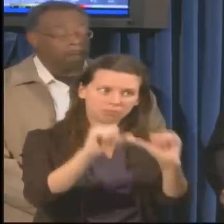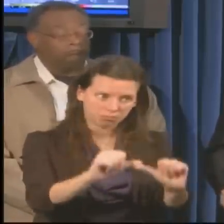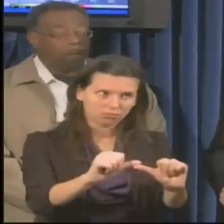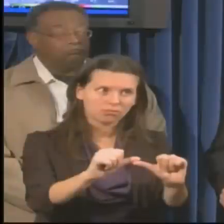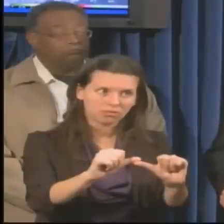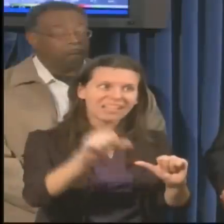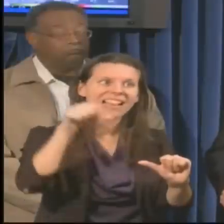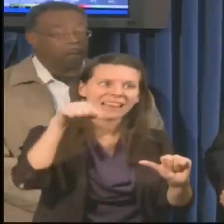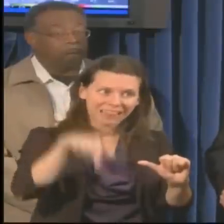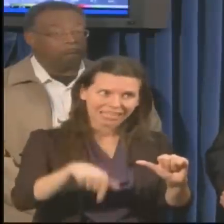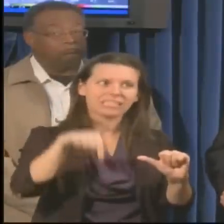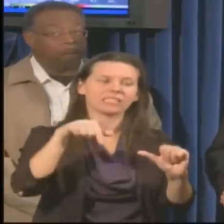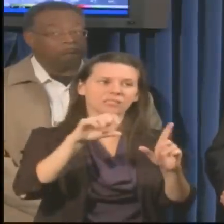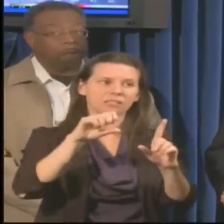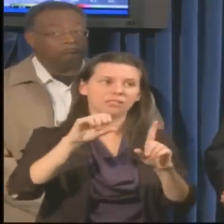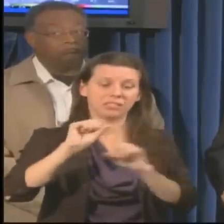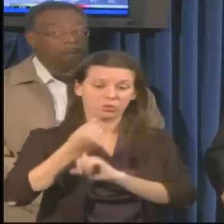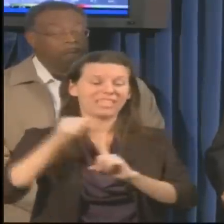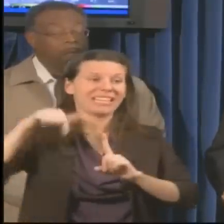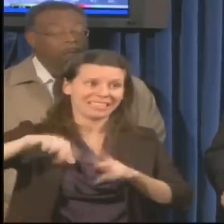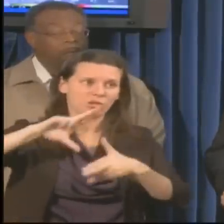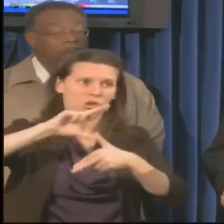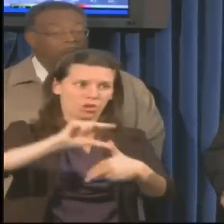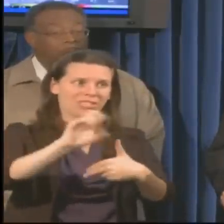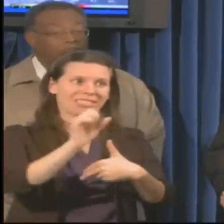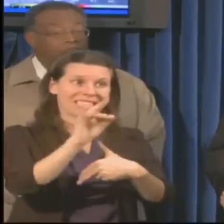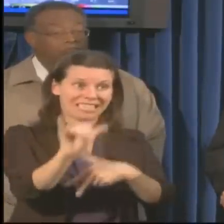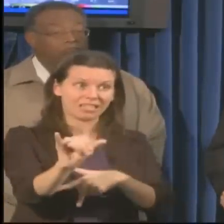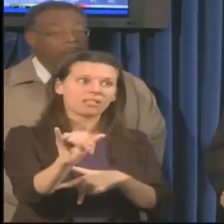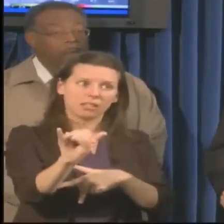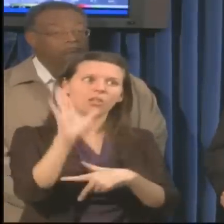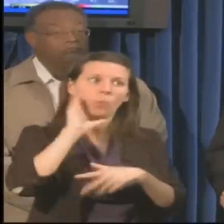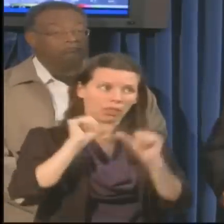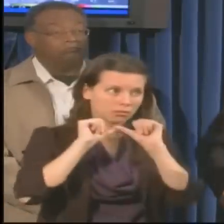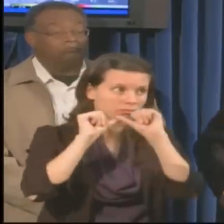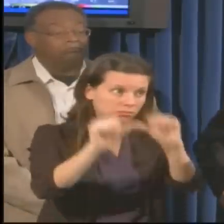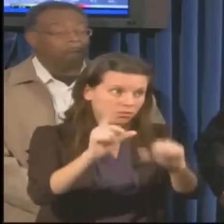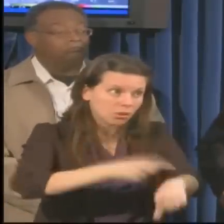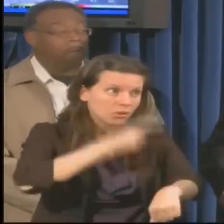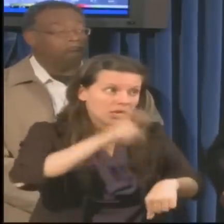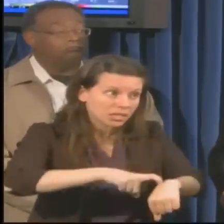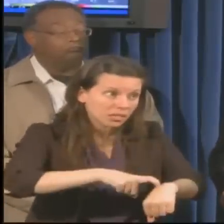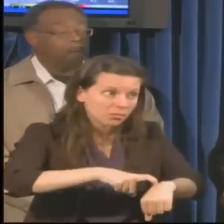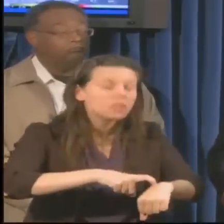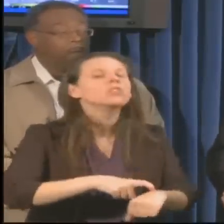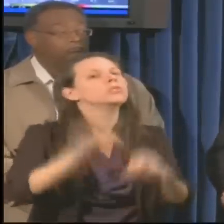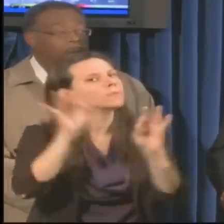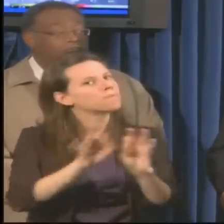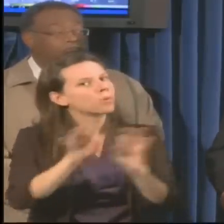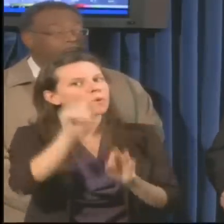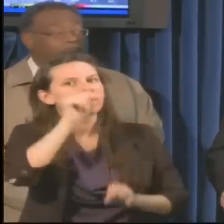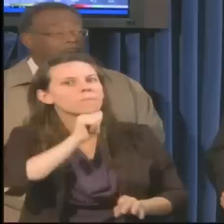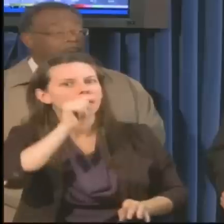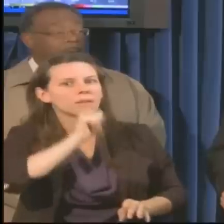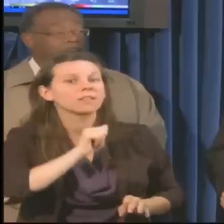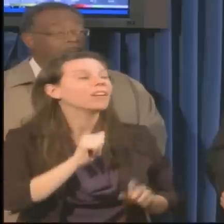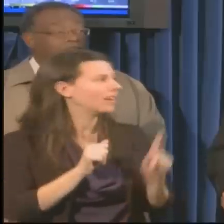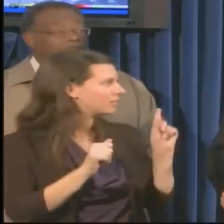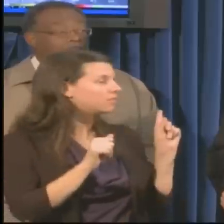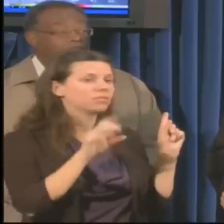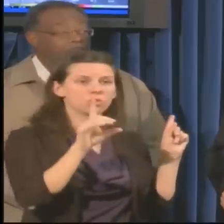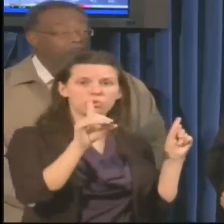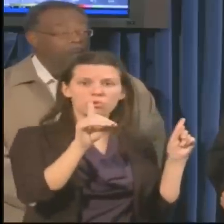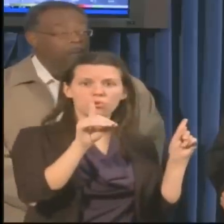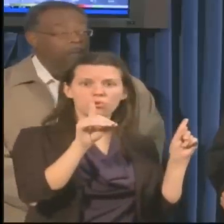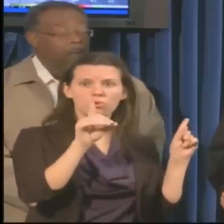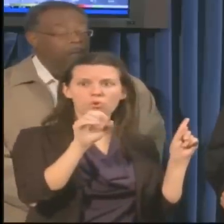it's over. This is going to be a protracted event, which means a lot of patients. Dominion and the rest of the team are going to be out there, but we have to